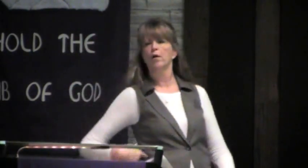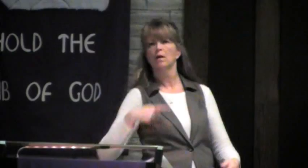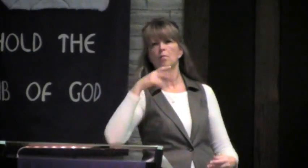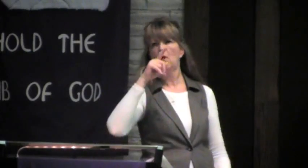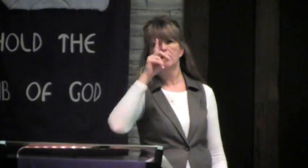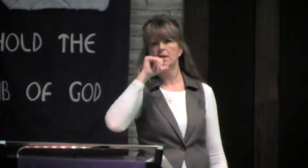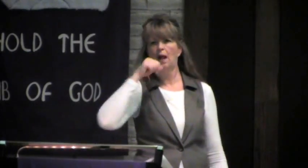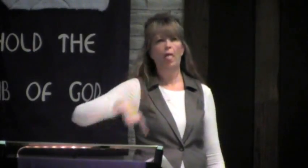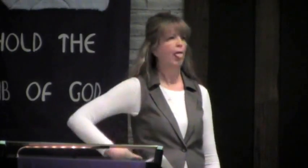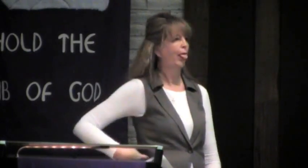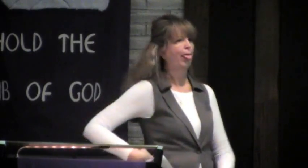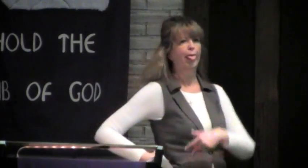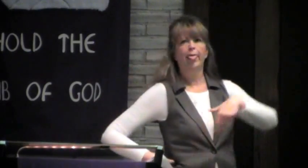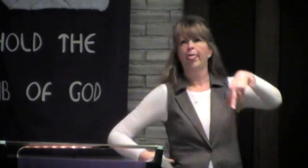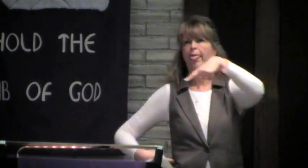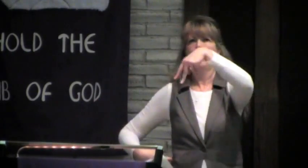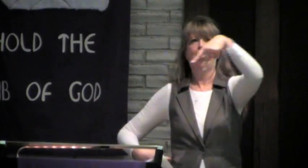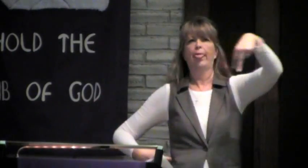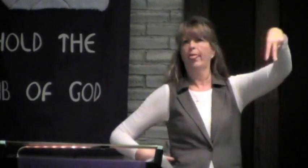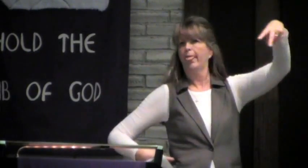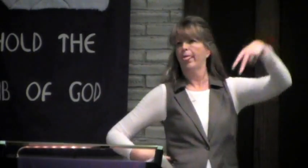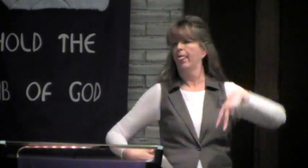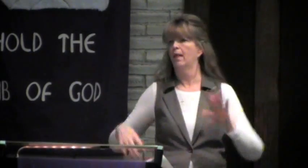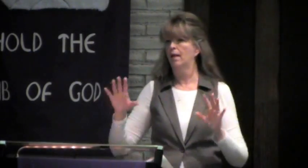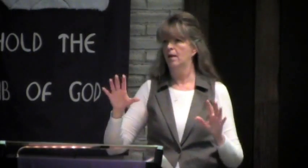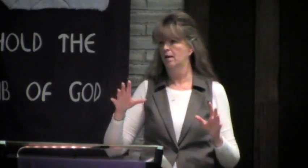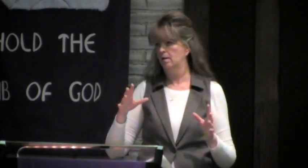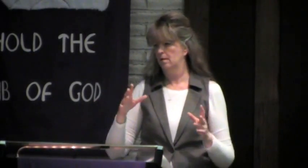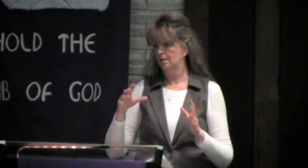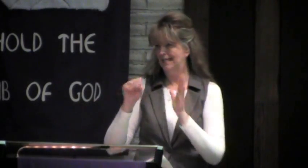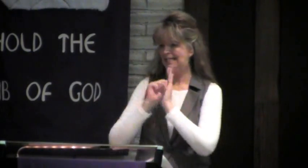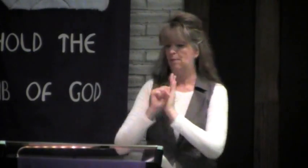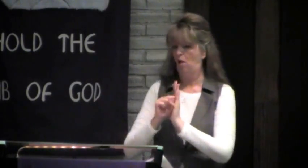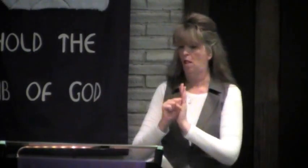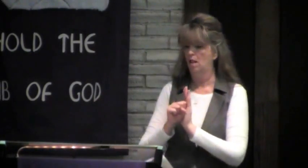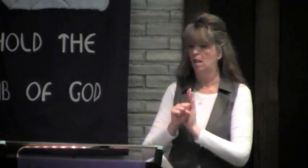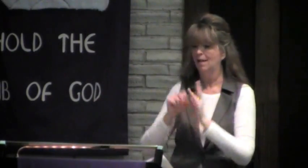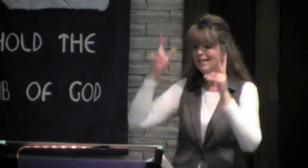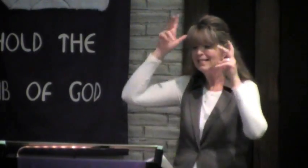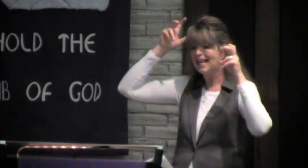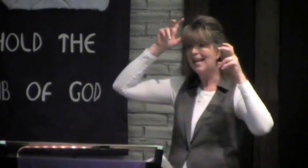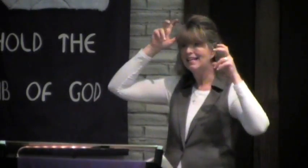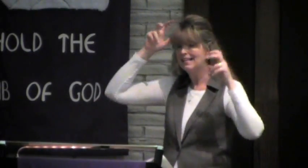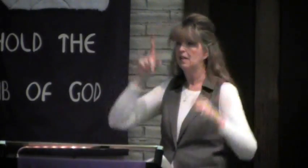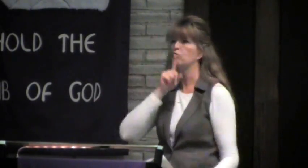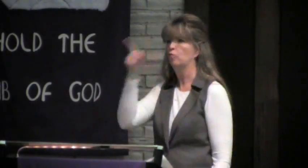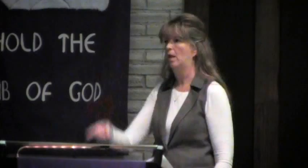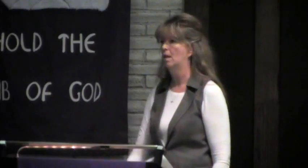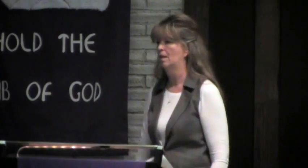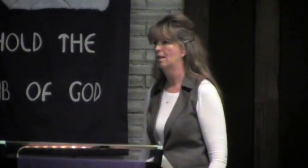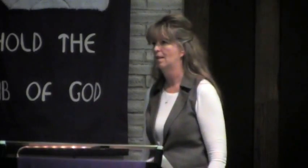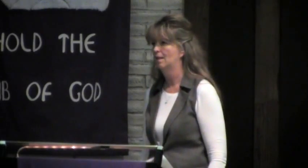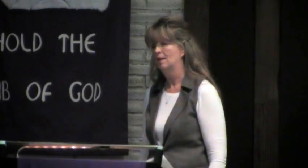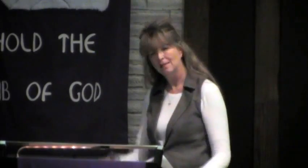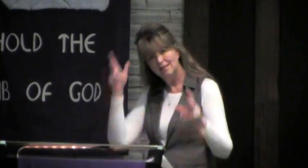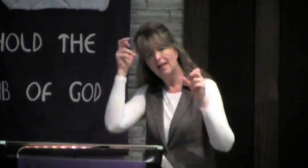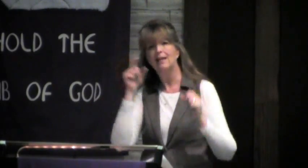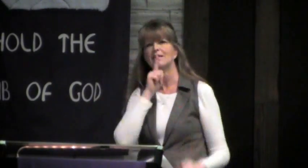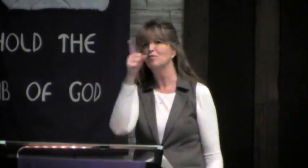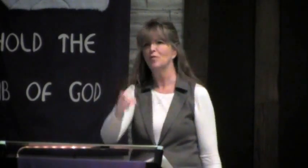Now, that thorn doesn't mean he really had a thorn sticking out of his side. It was a symbol. A symbol that